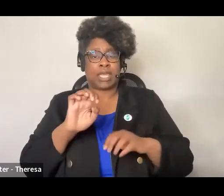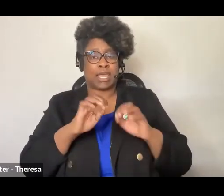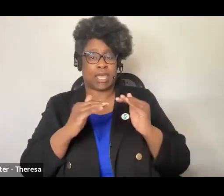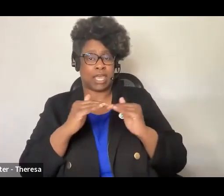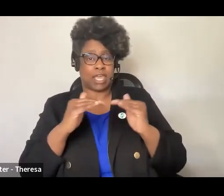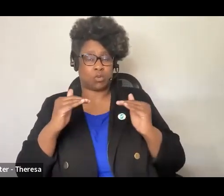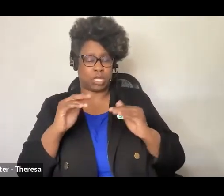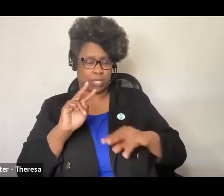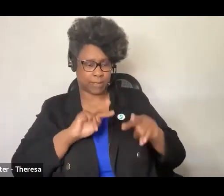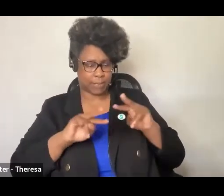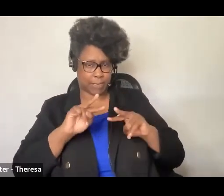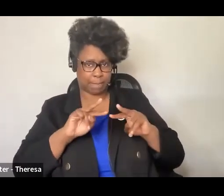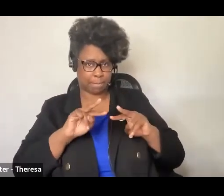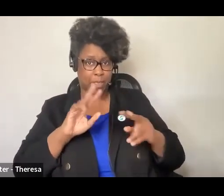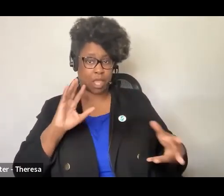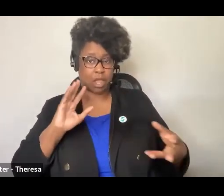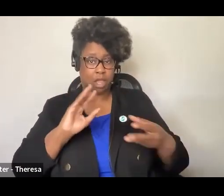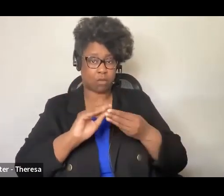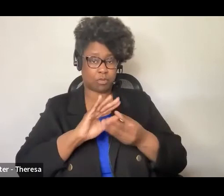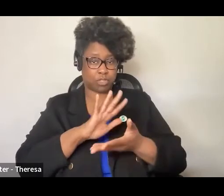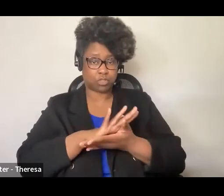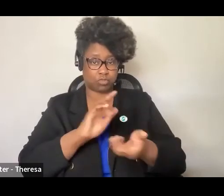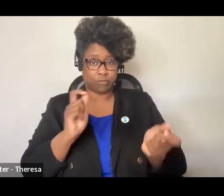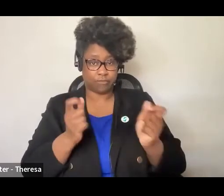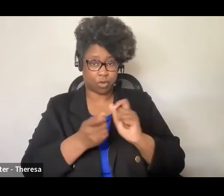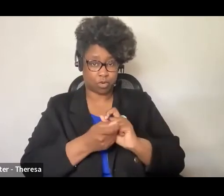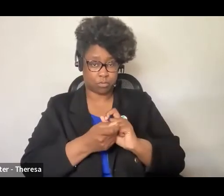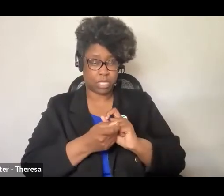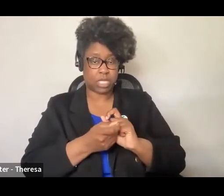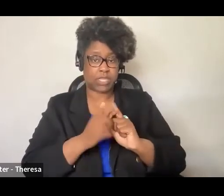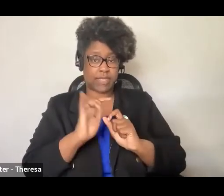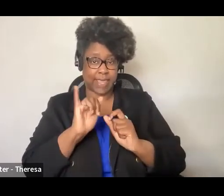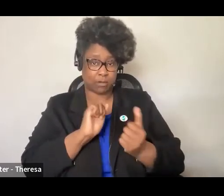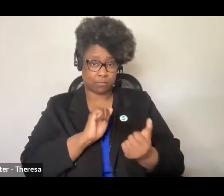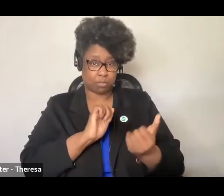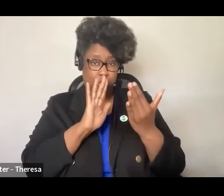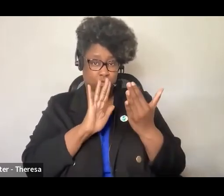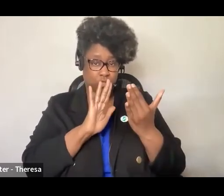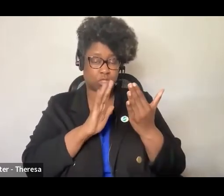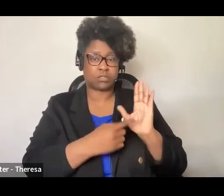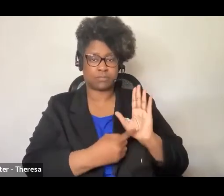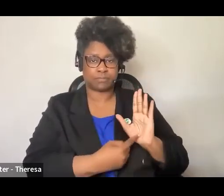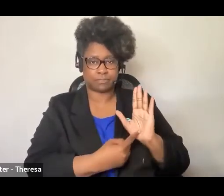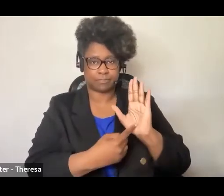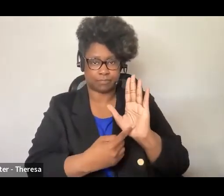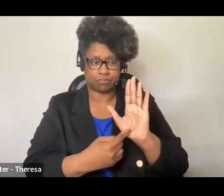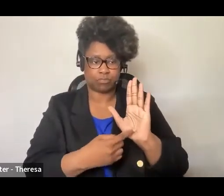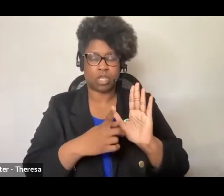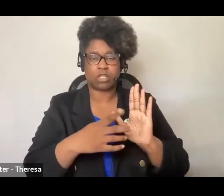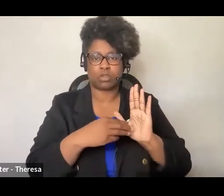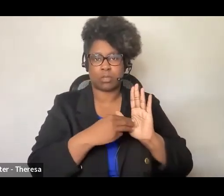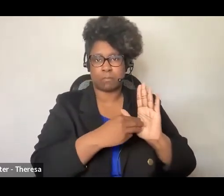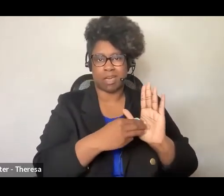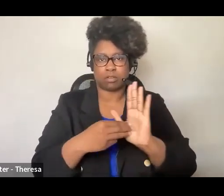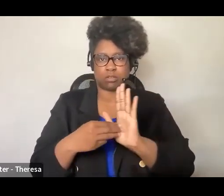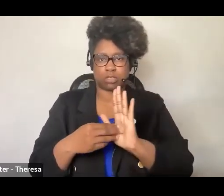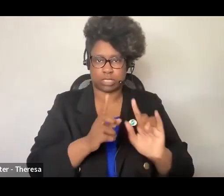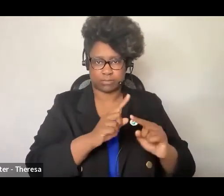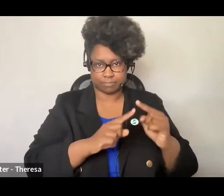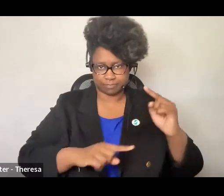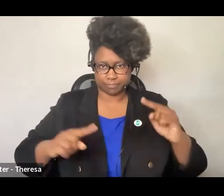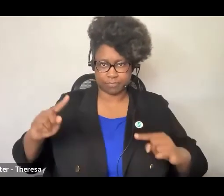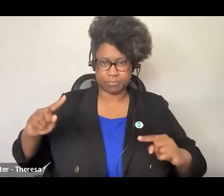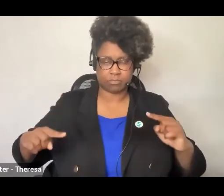comprehensive school reform as an educational change approach were revealed. The models varied in terms of their theories of action, with some aimed first at changing